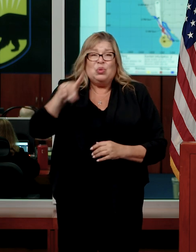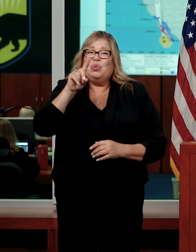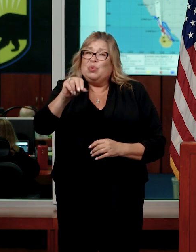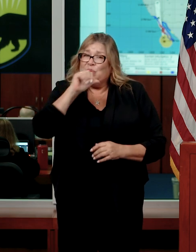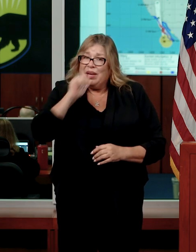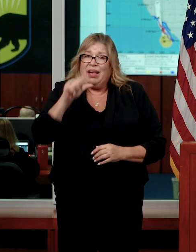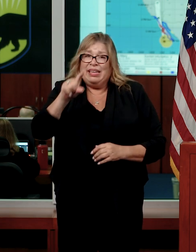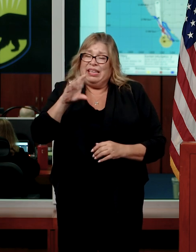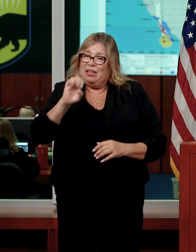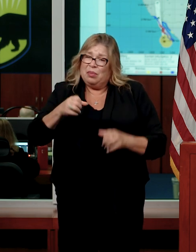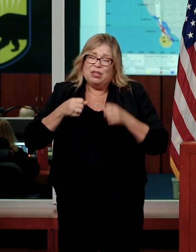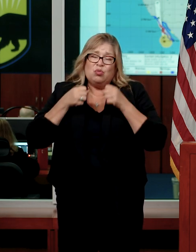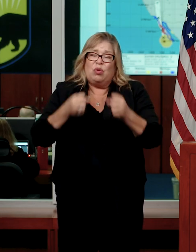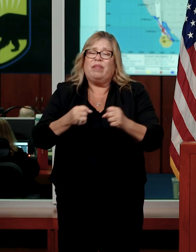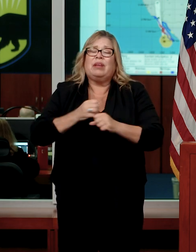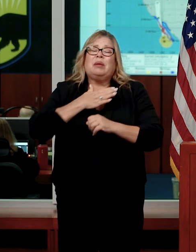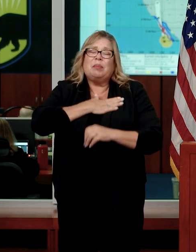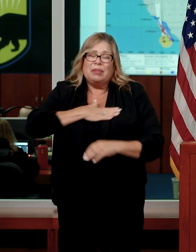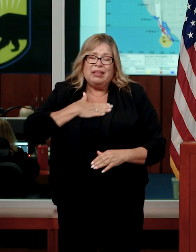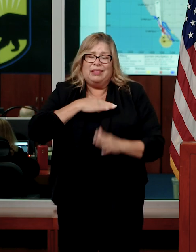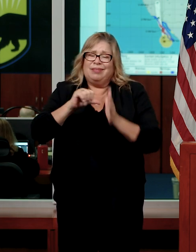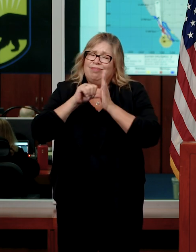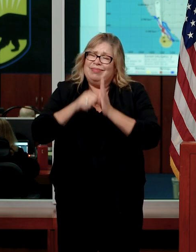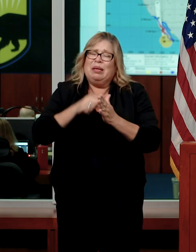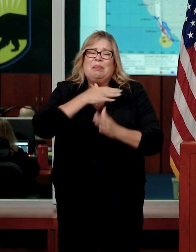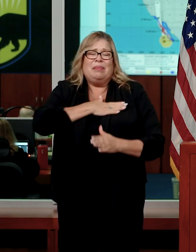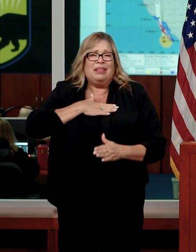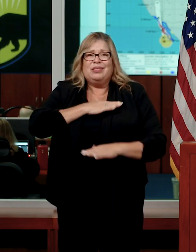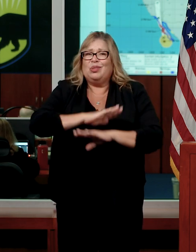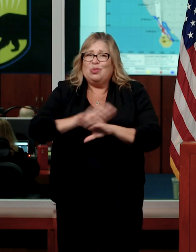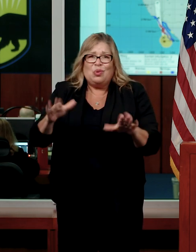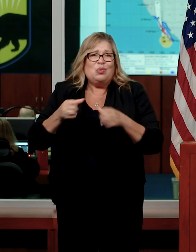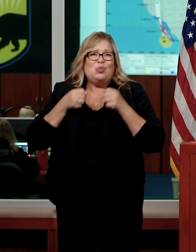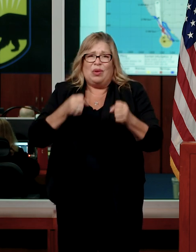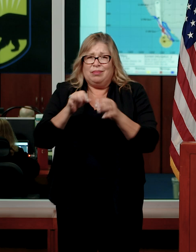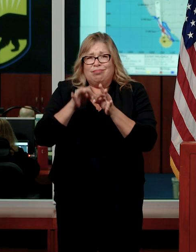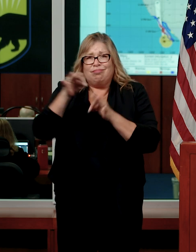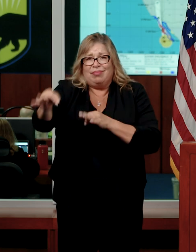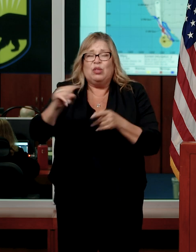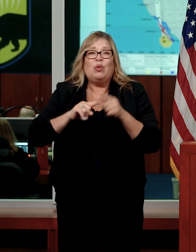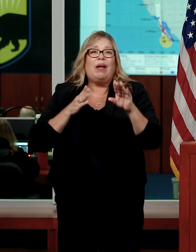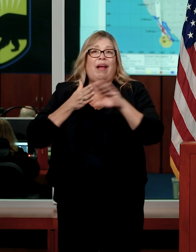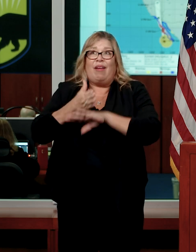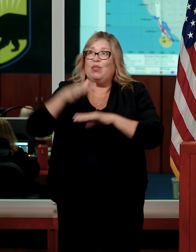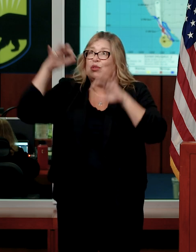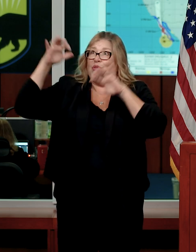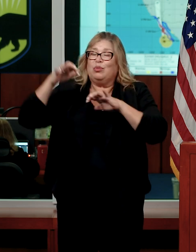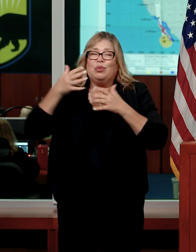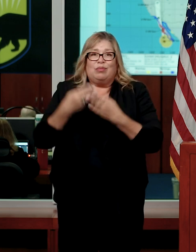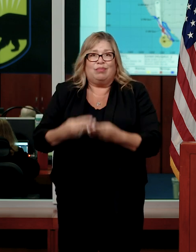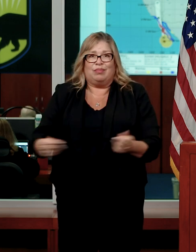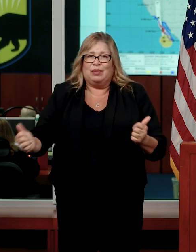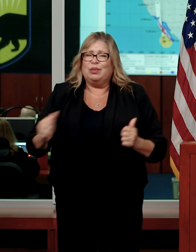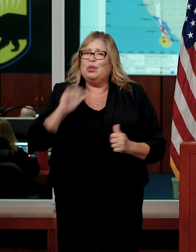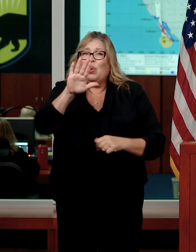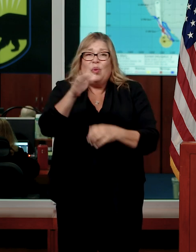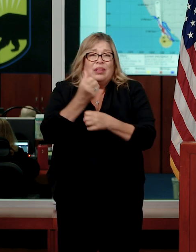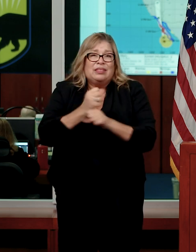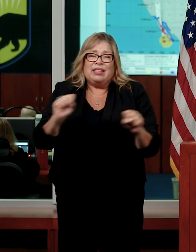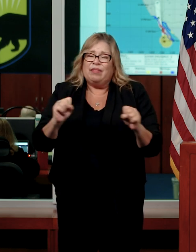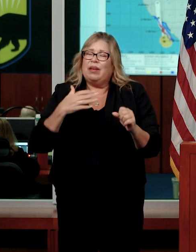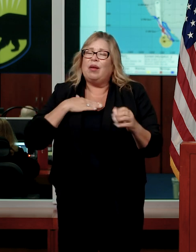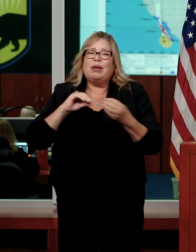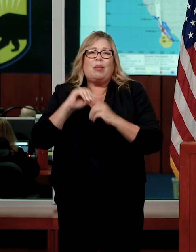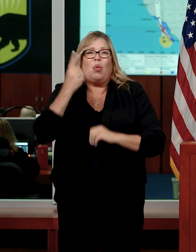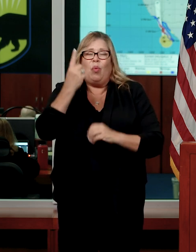need to be on the roadways, please, please, postpone your travel until after the storm passes. Your safety, again, is our